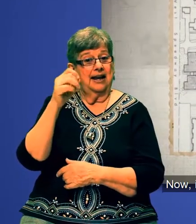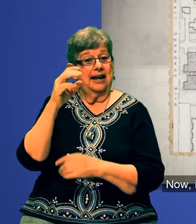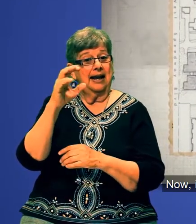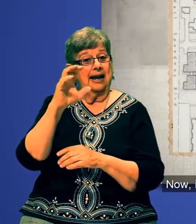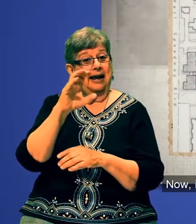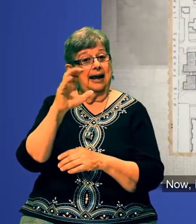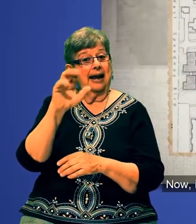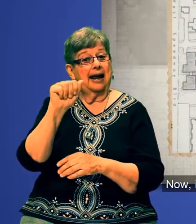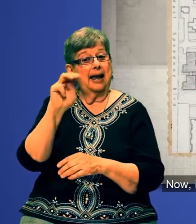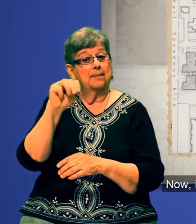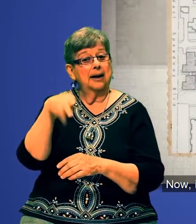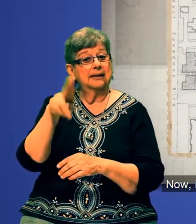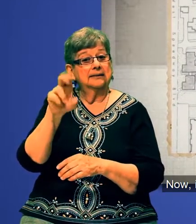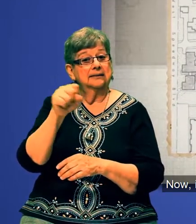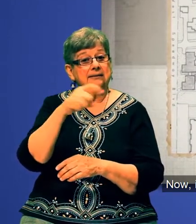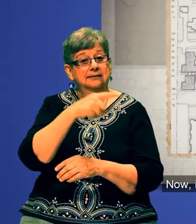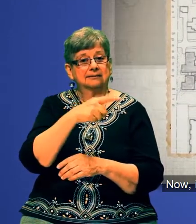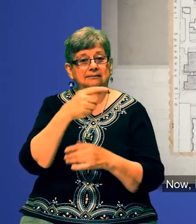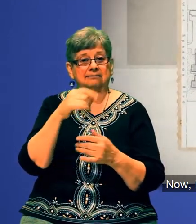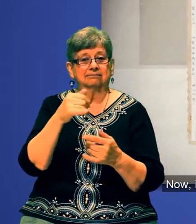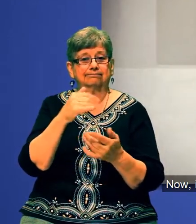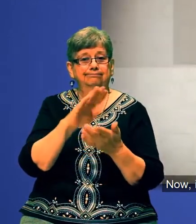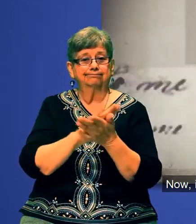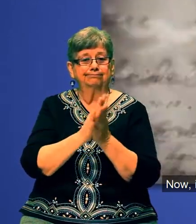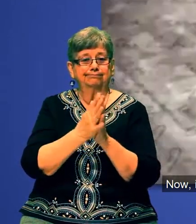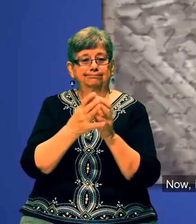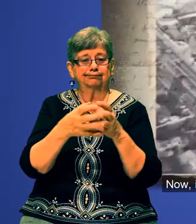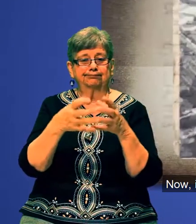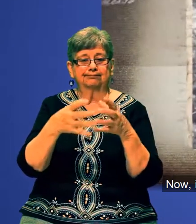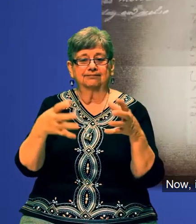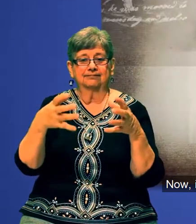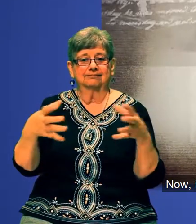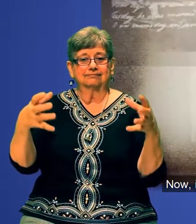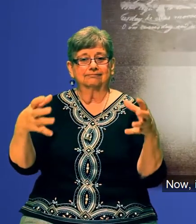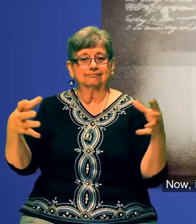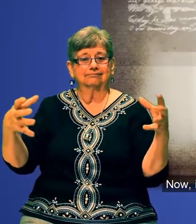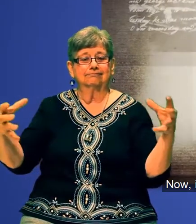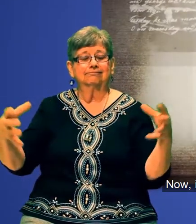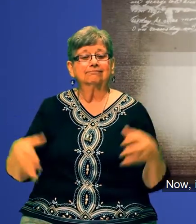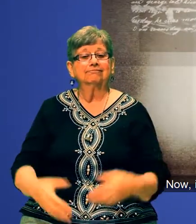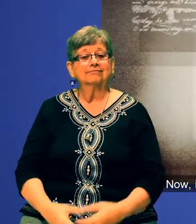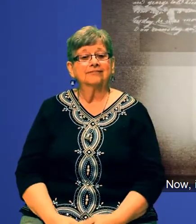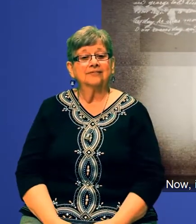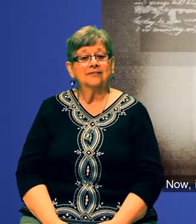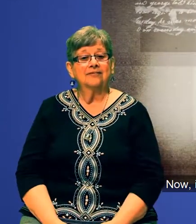Now, in 2016, the campus has greatly expanded.